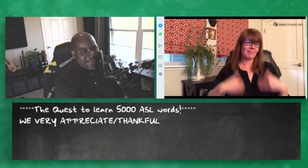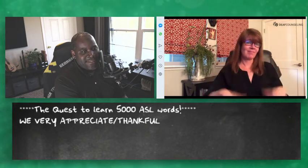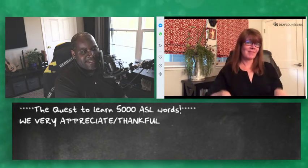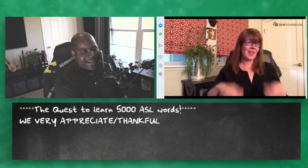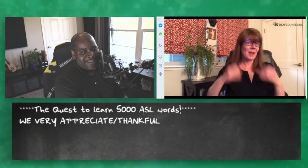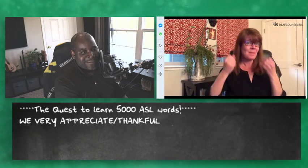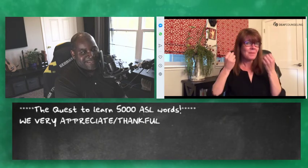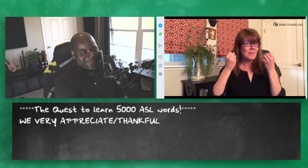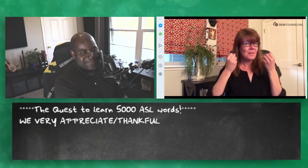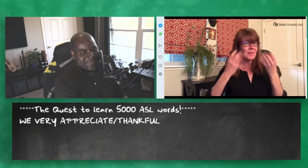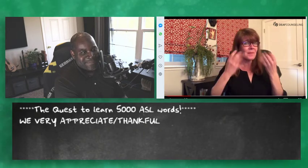what this sign is